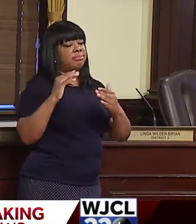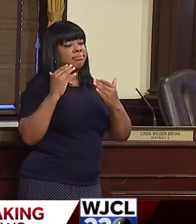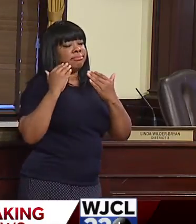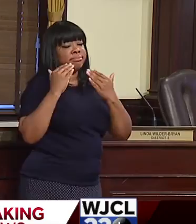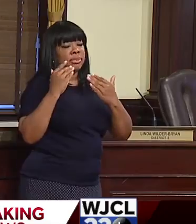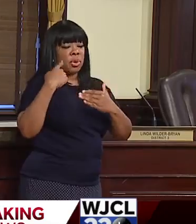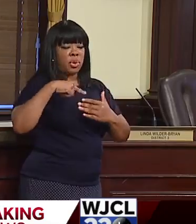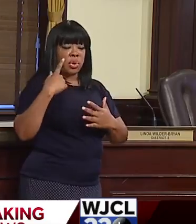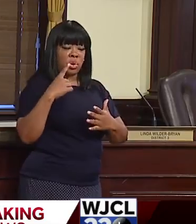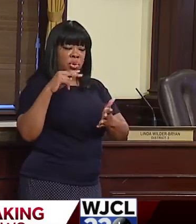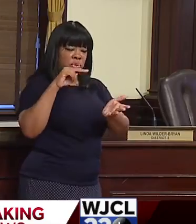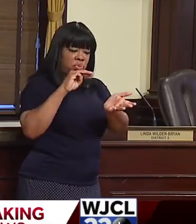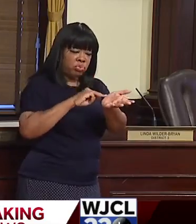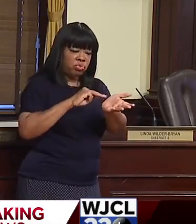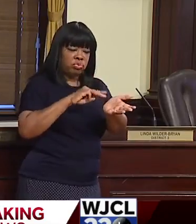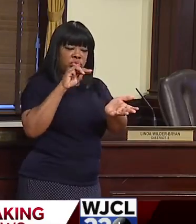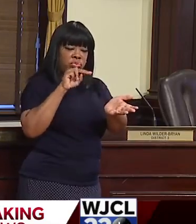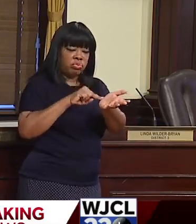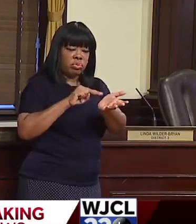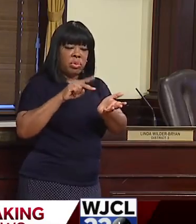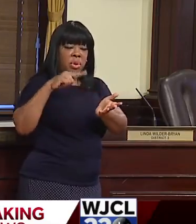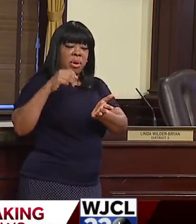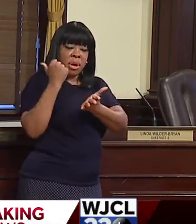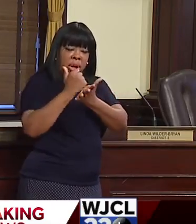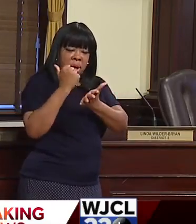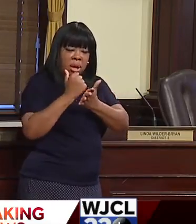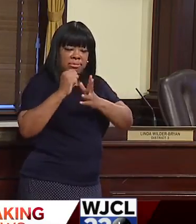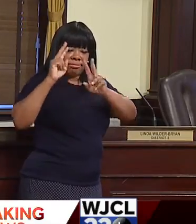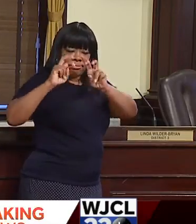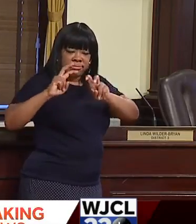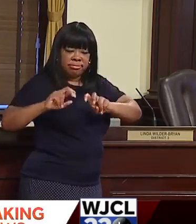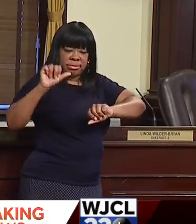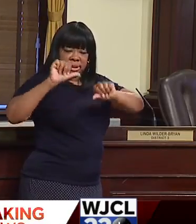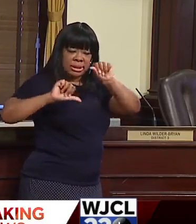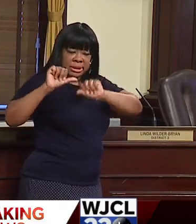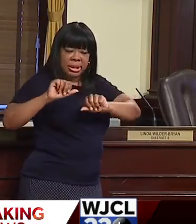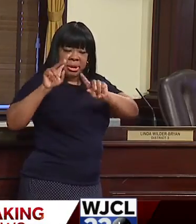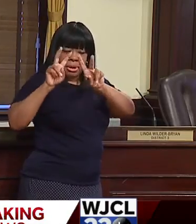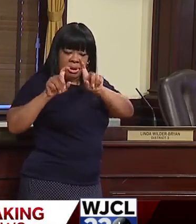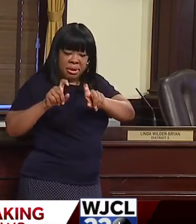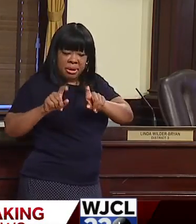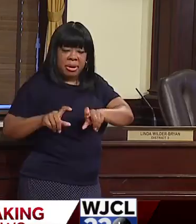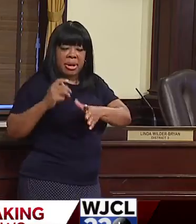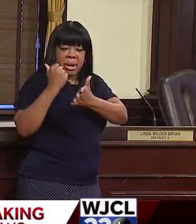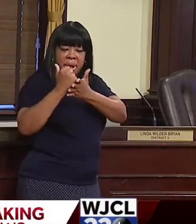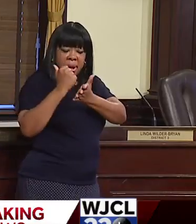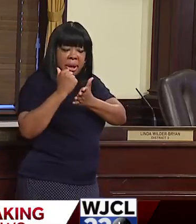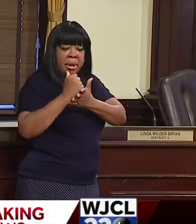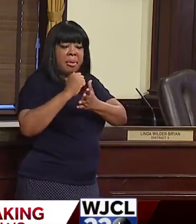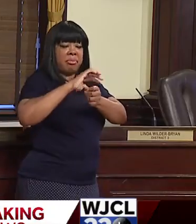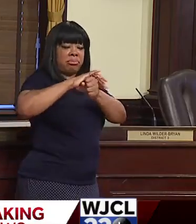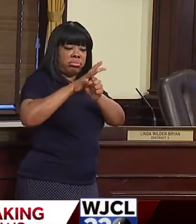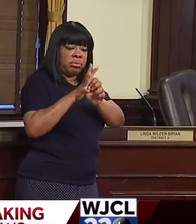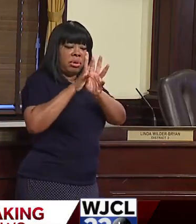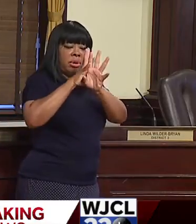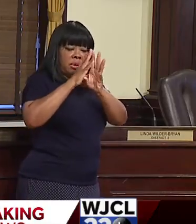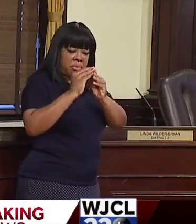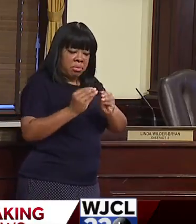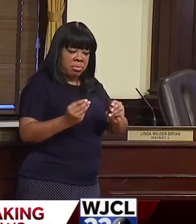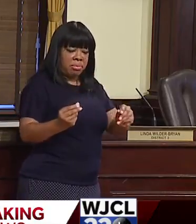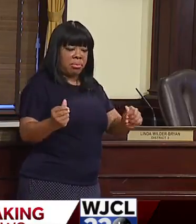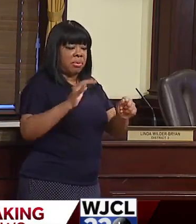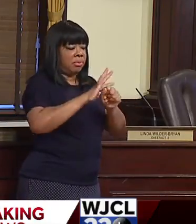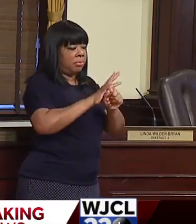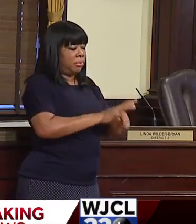healthcare professionals working diligently to find a long term solution to and hopefully a cure